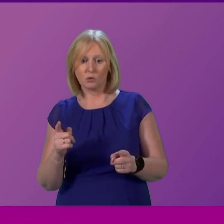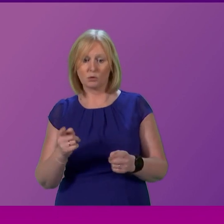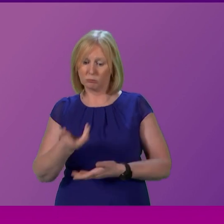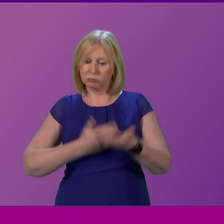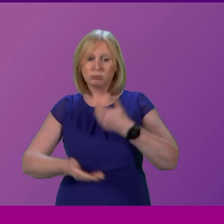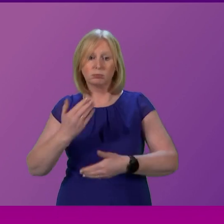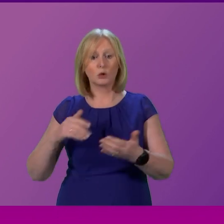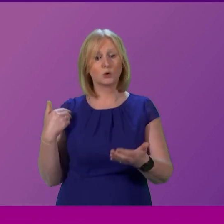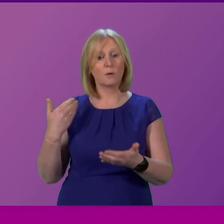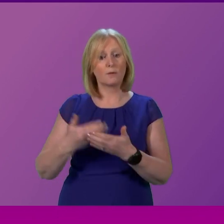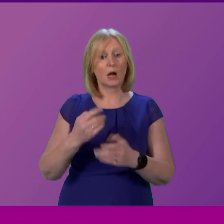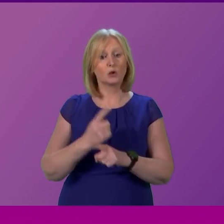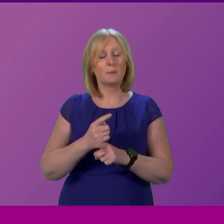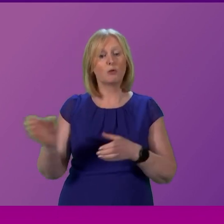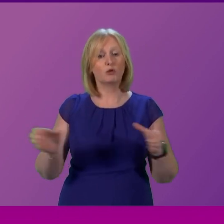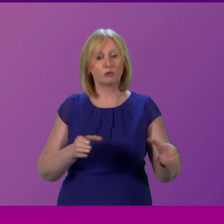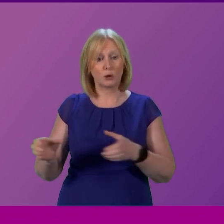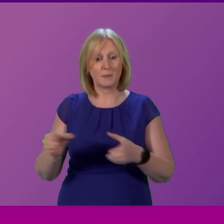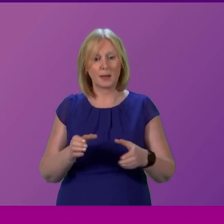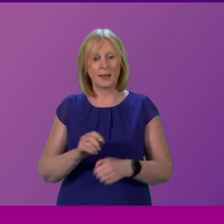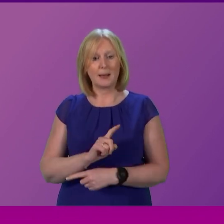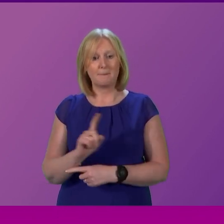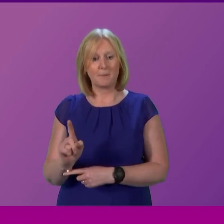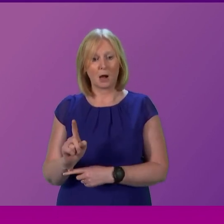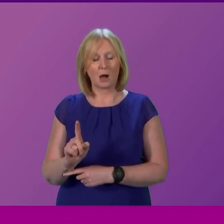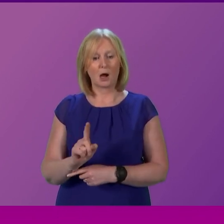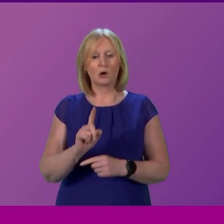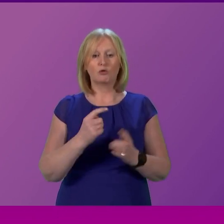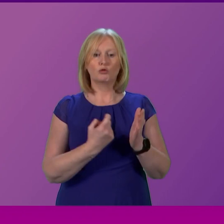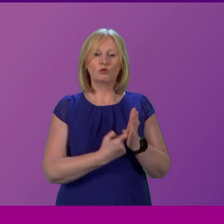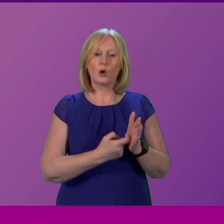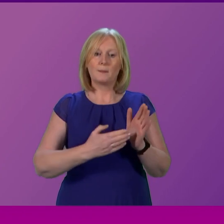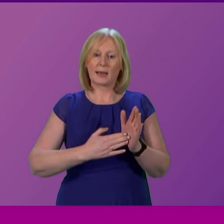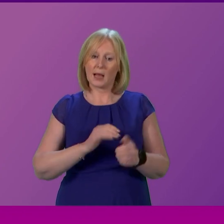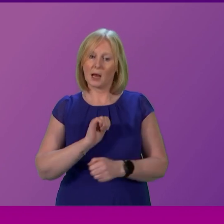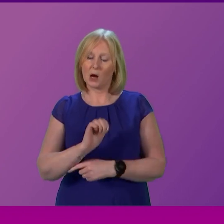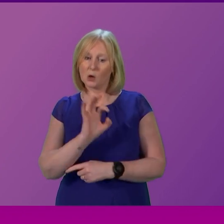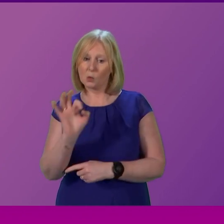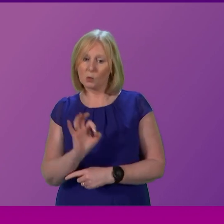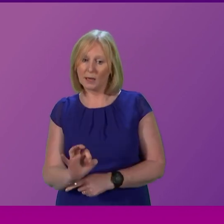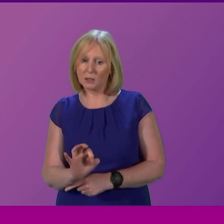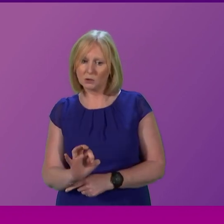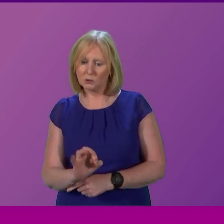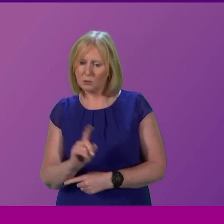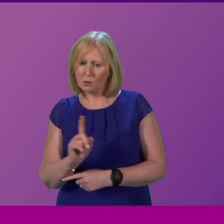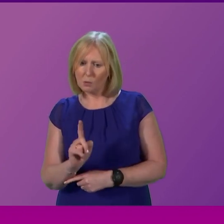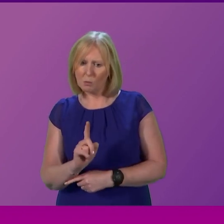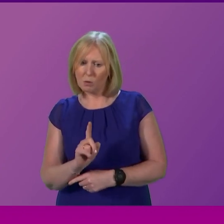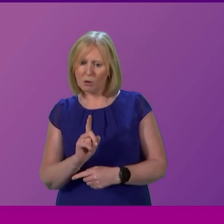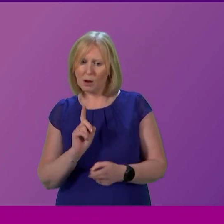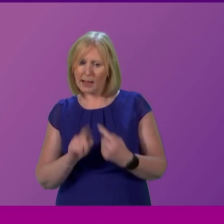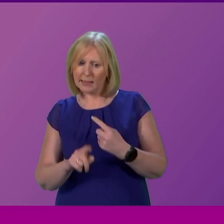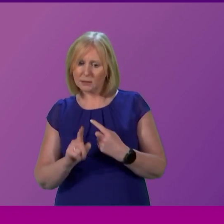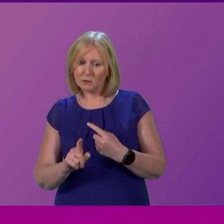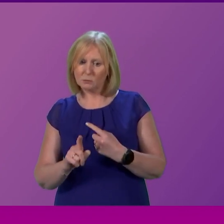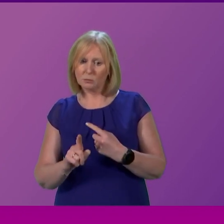said so far about recruitment but further to the answer to Ronan McKay's question what conversations has the cabinet secretary had with the home